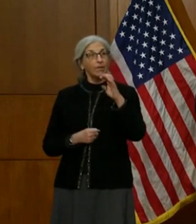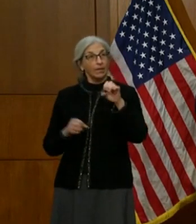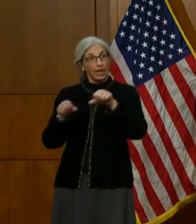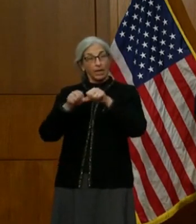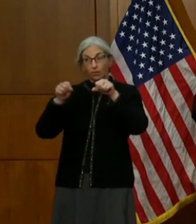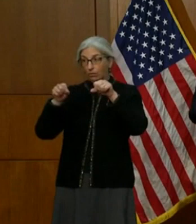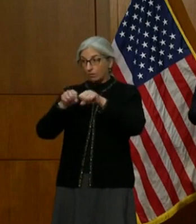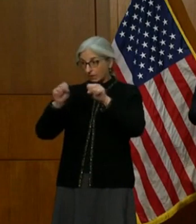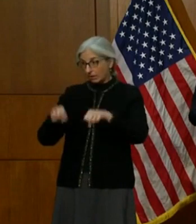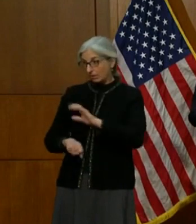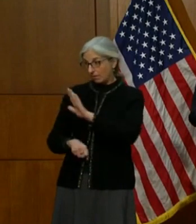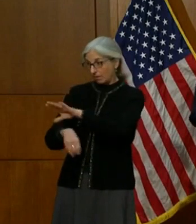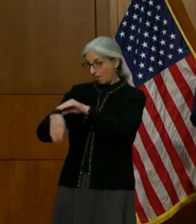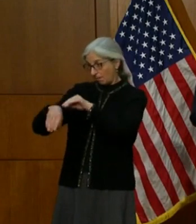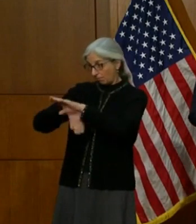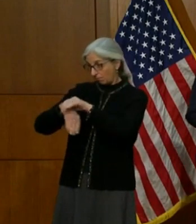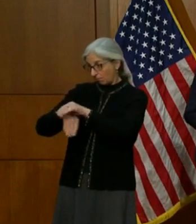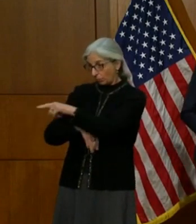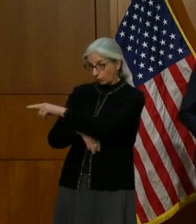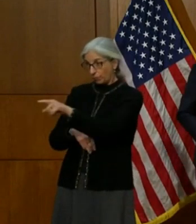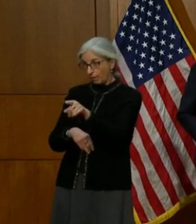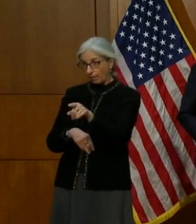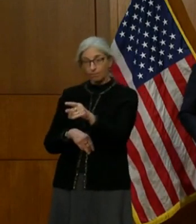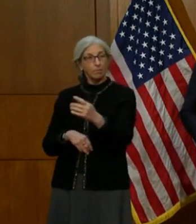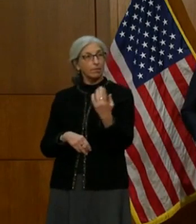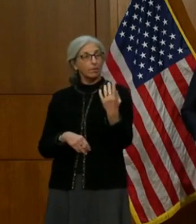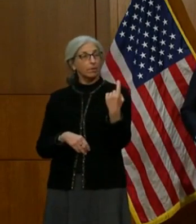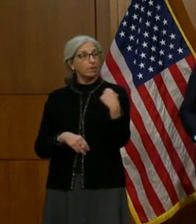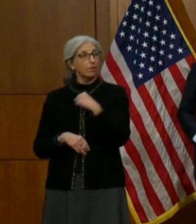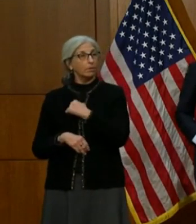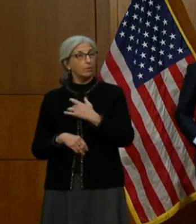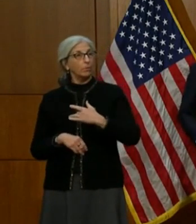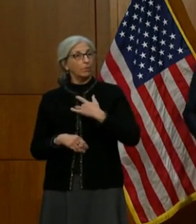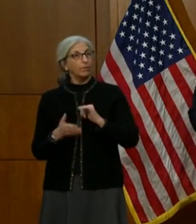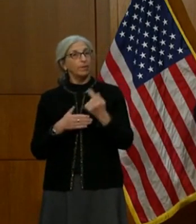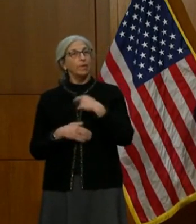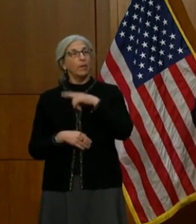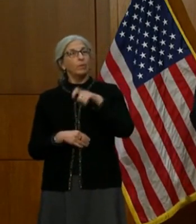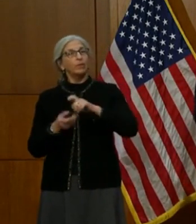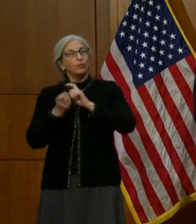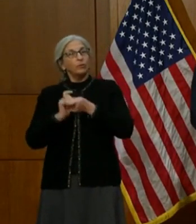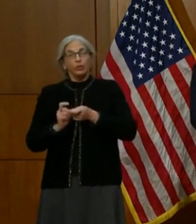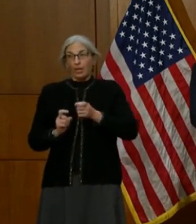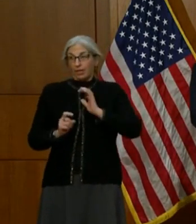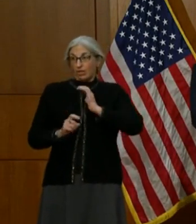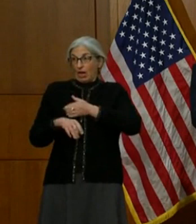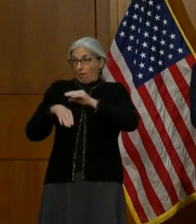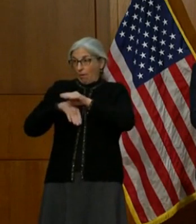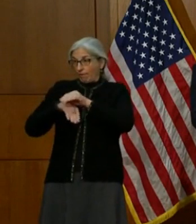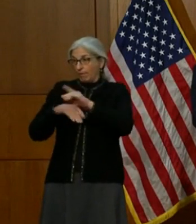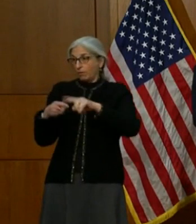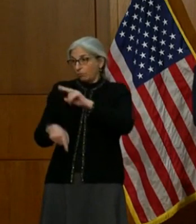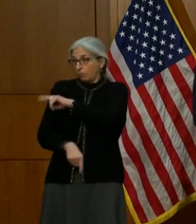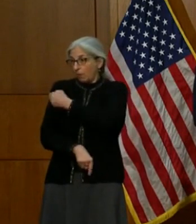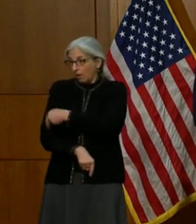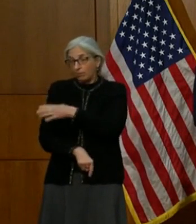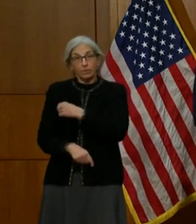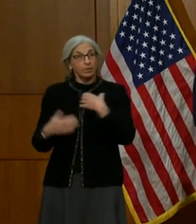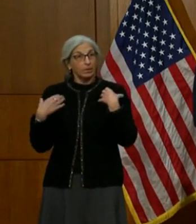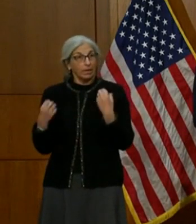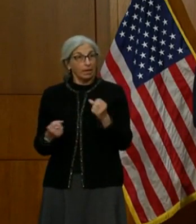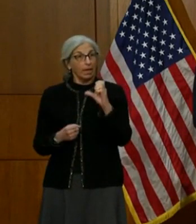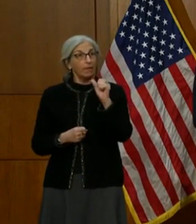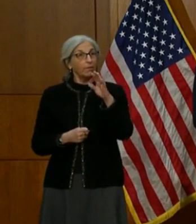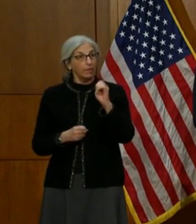what has been that experience and do we think that we need to revise that, I think is the question. And we have gotten feedback.